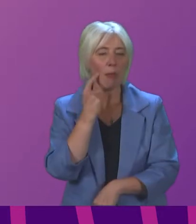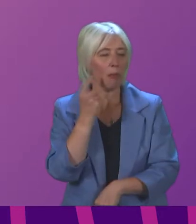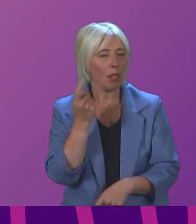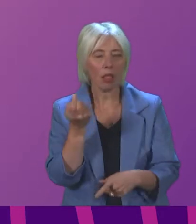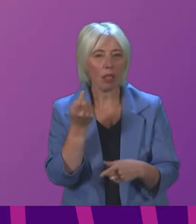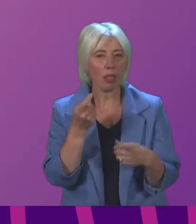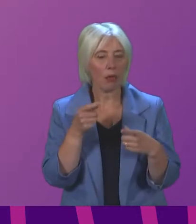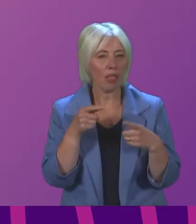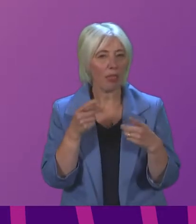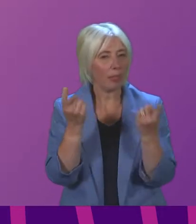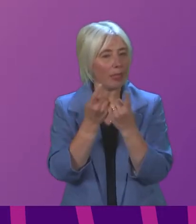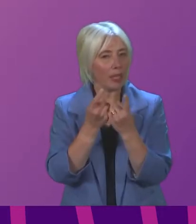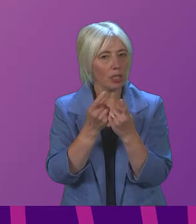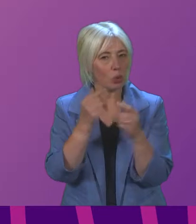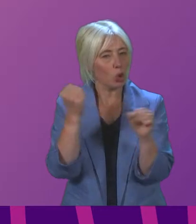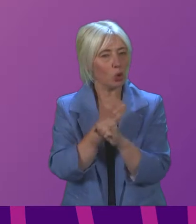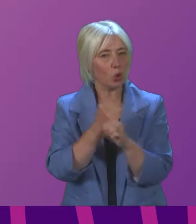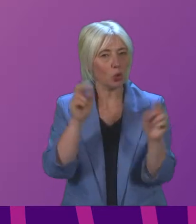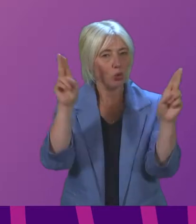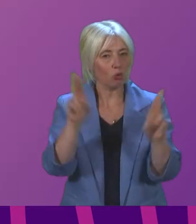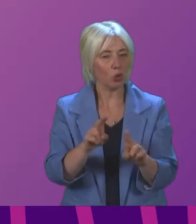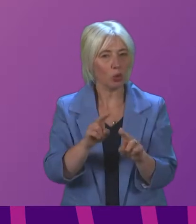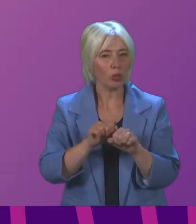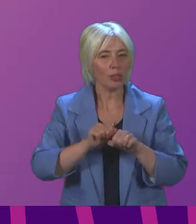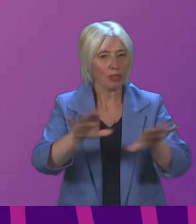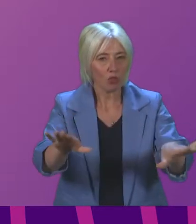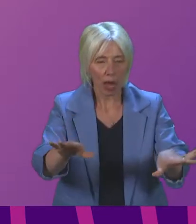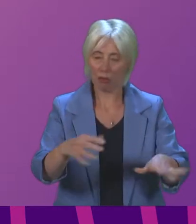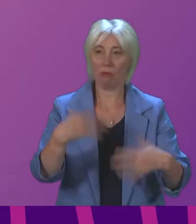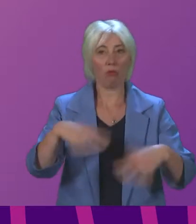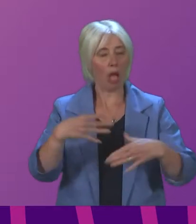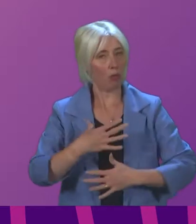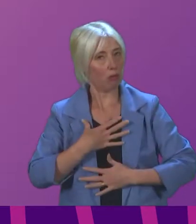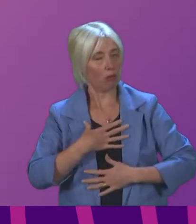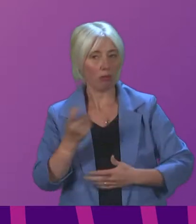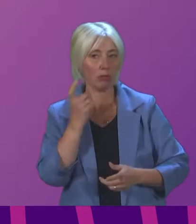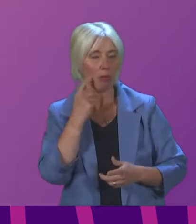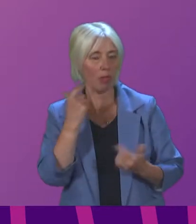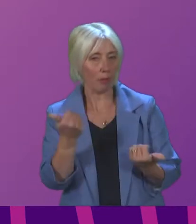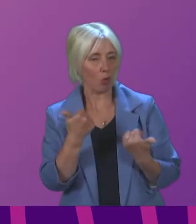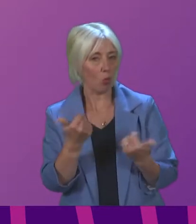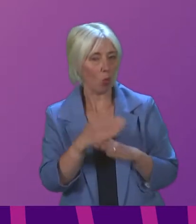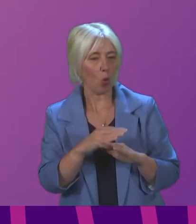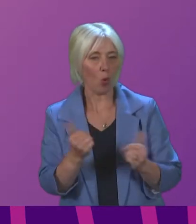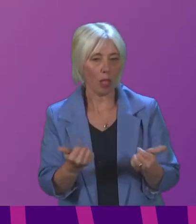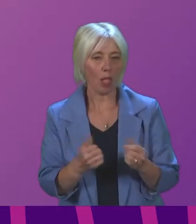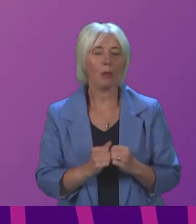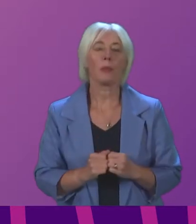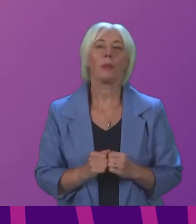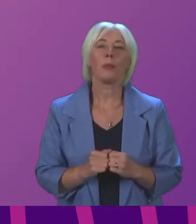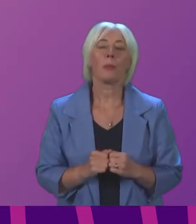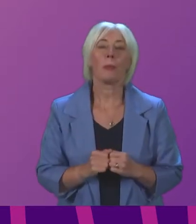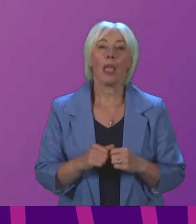be in reducing the spread of the virus and hope that our evidence sessions and the debate today will help highlight these measures